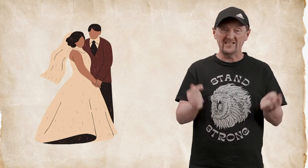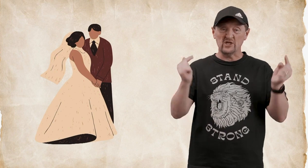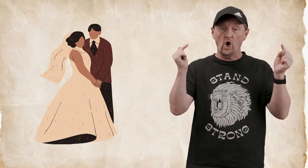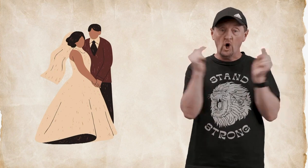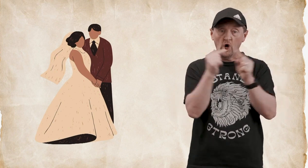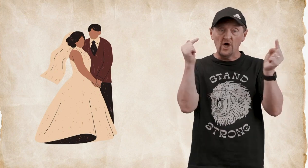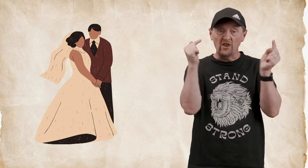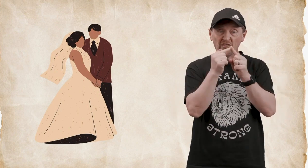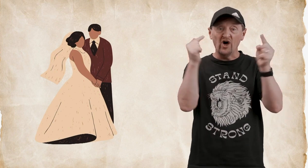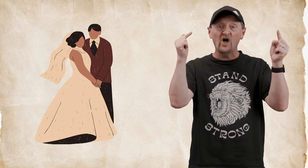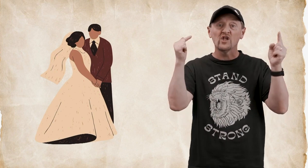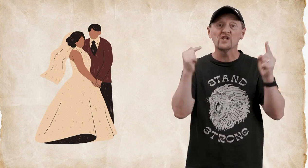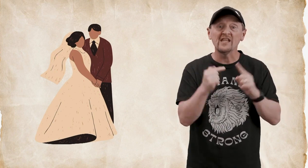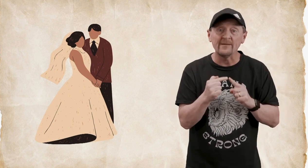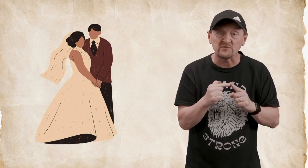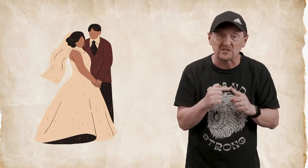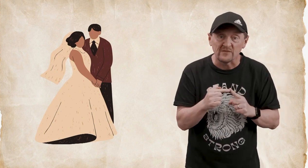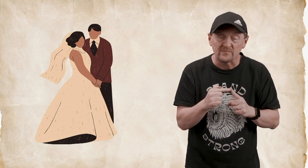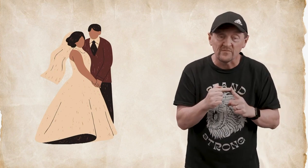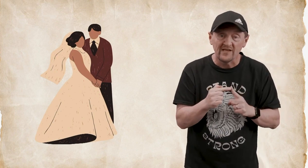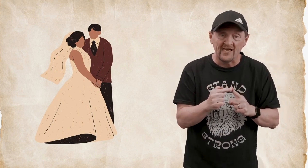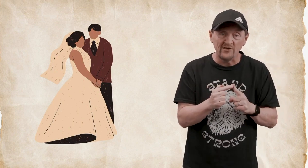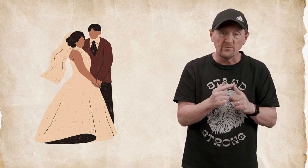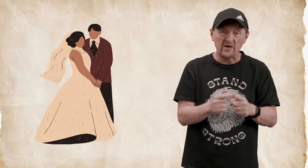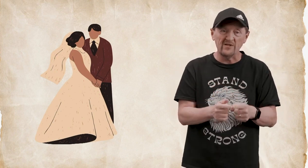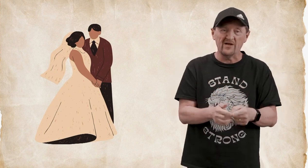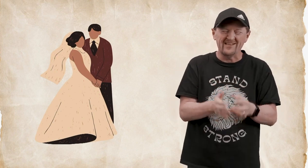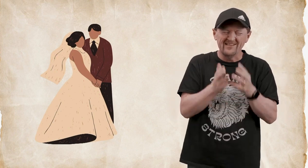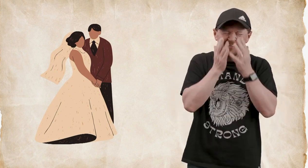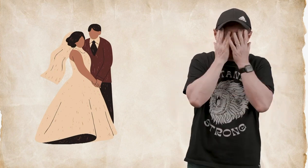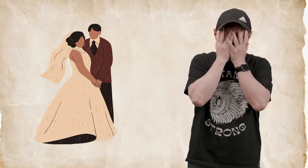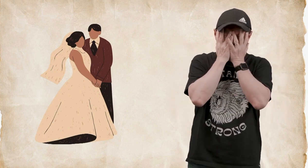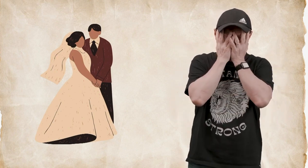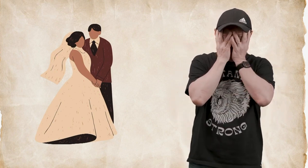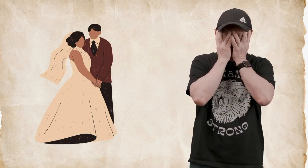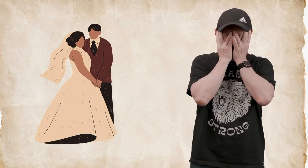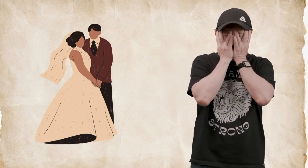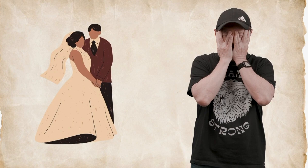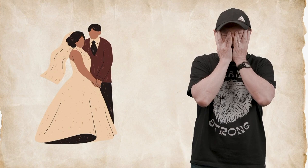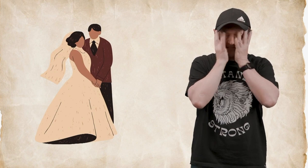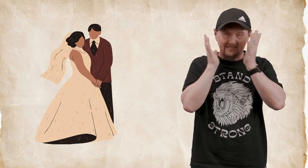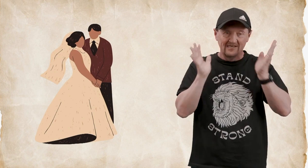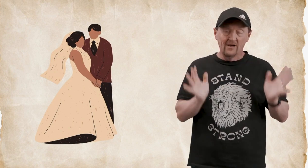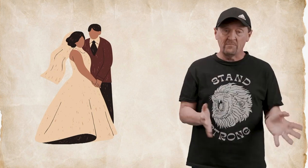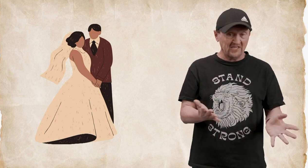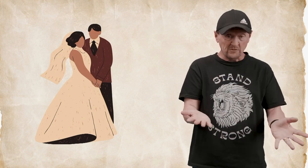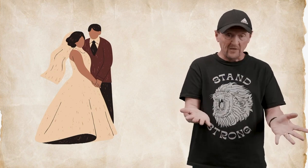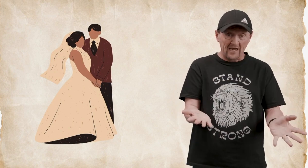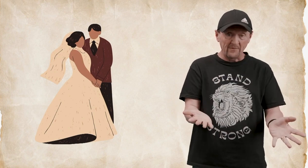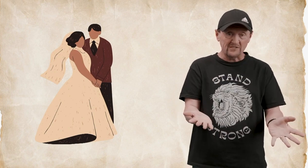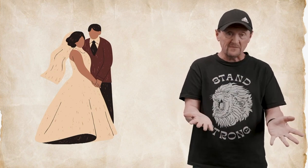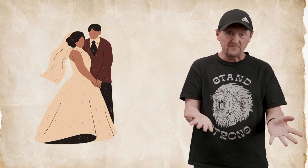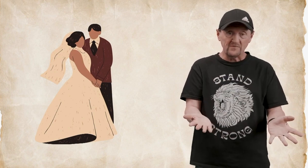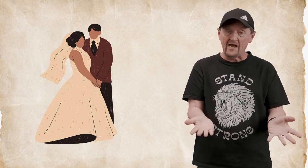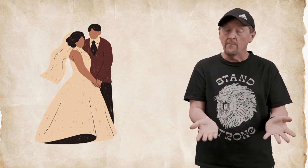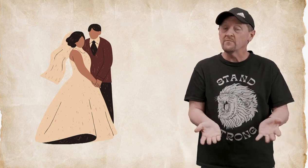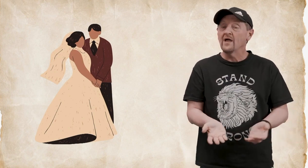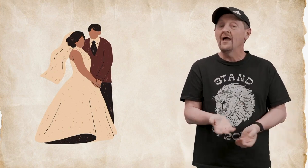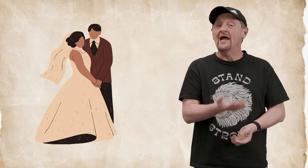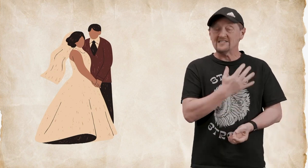on the lips and you're probably like no I don't want to see it but that's what happens now as a